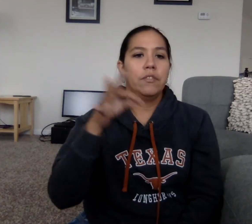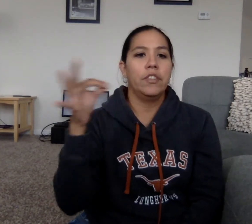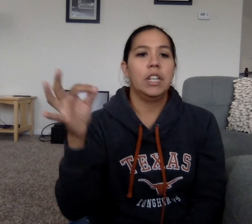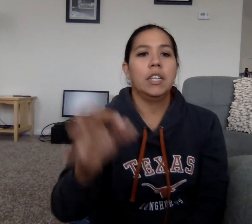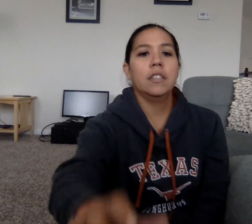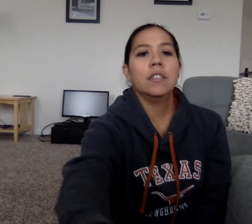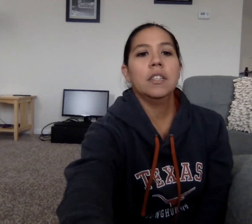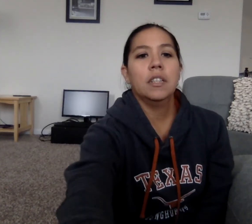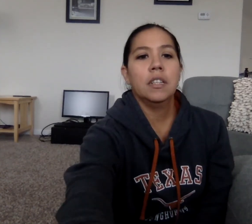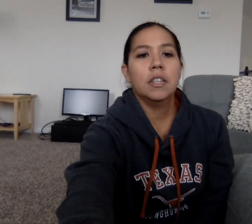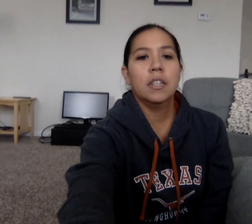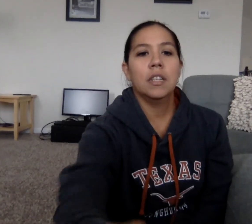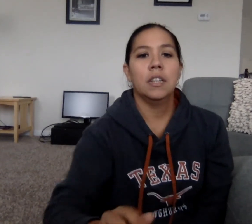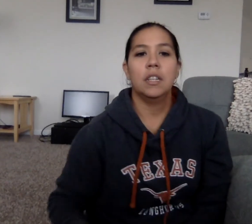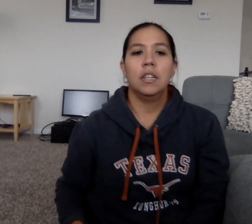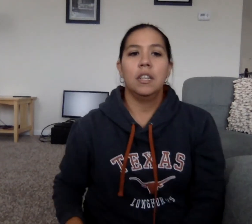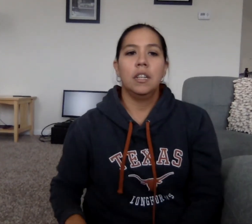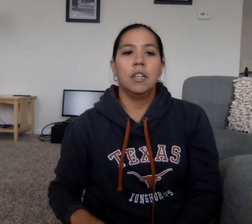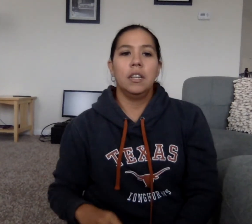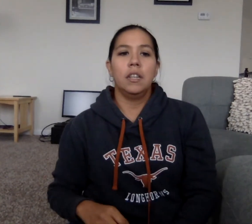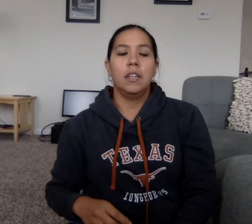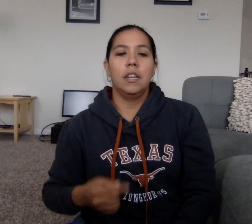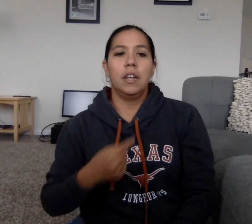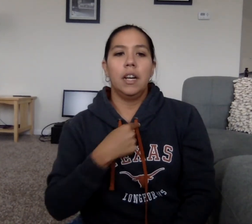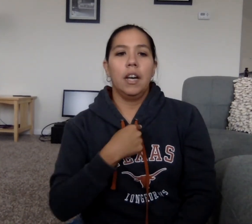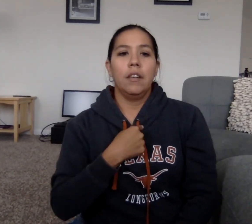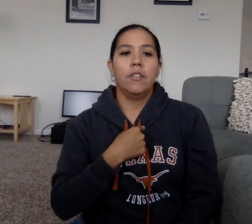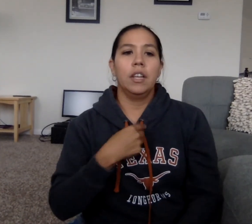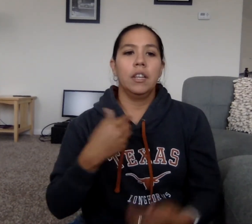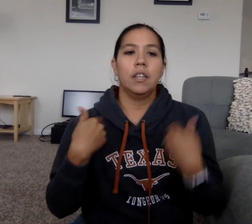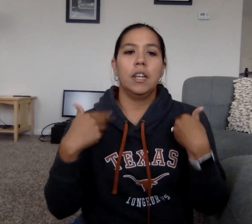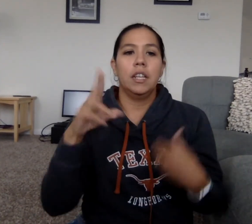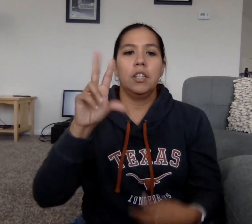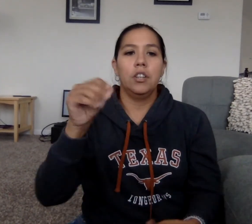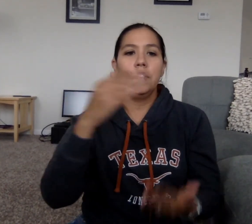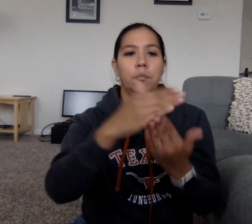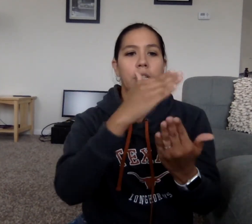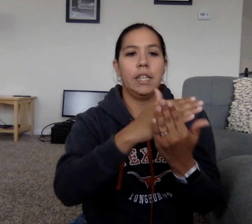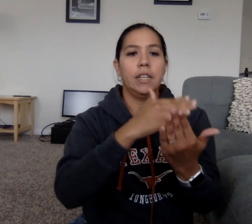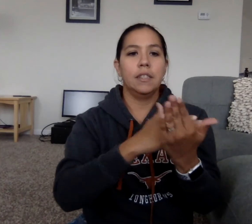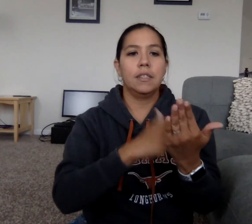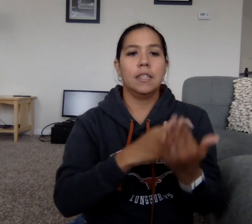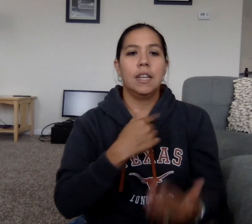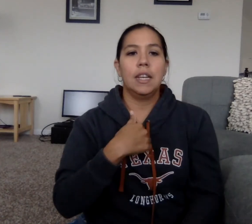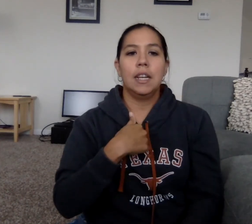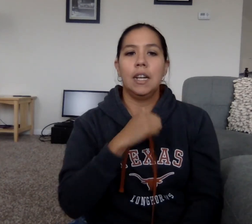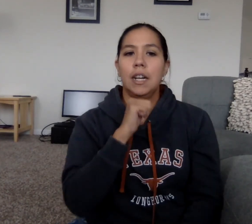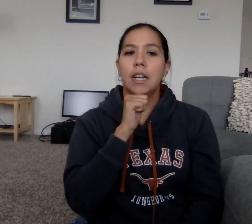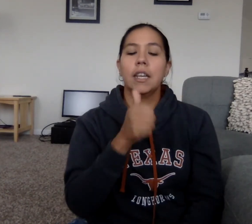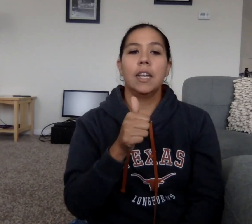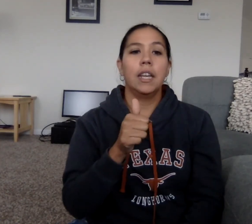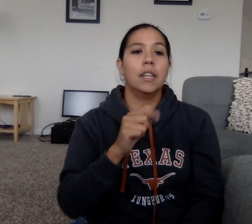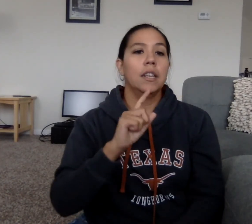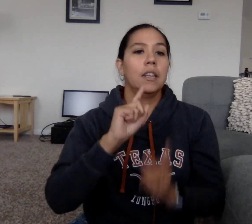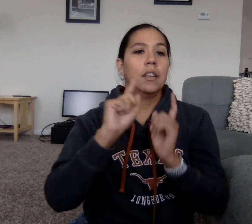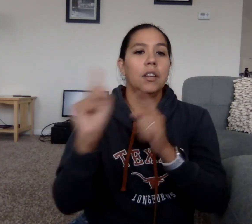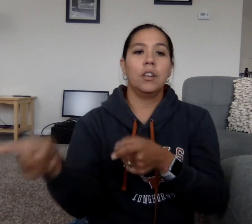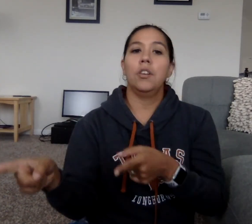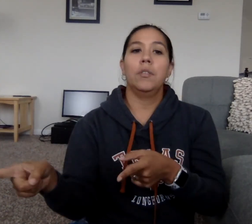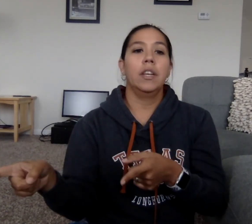find that I've got no plans. I ain't going